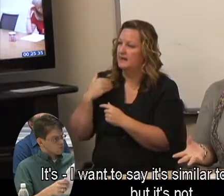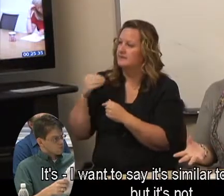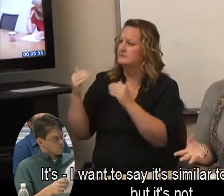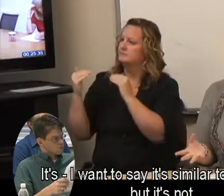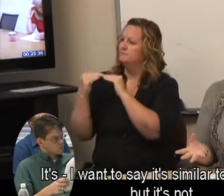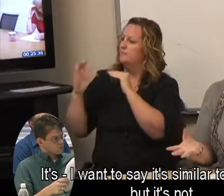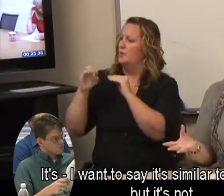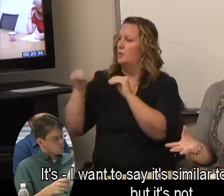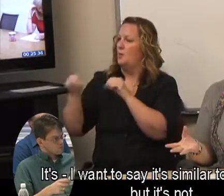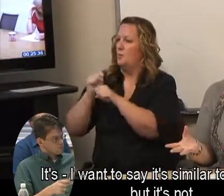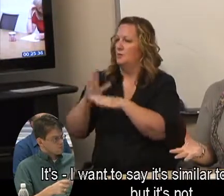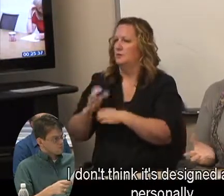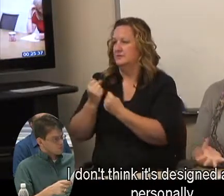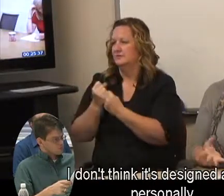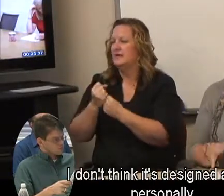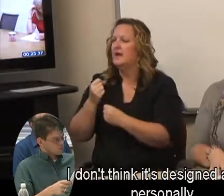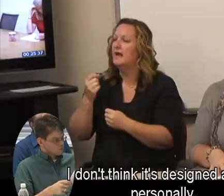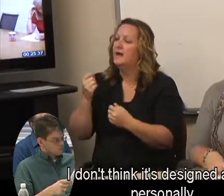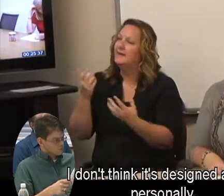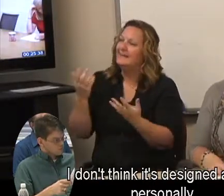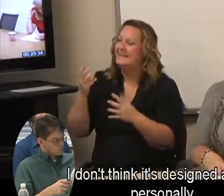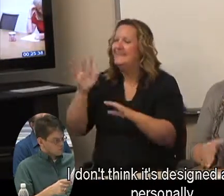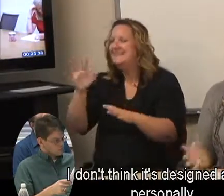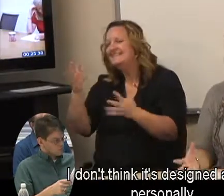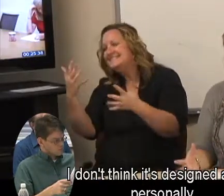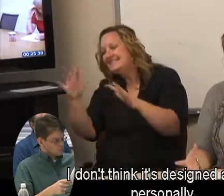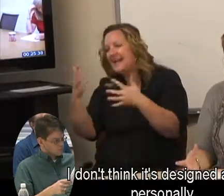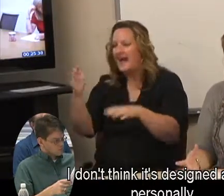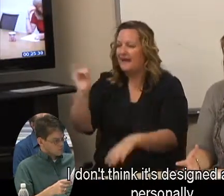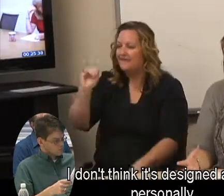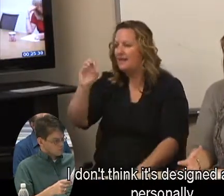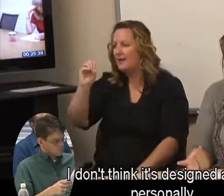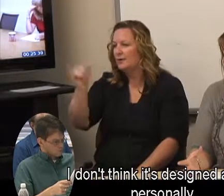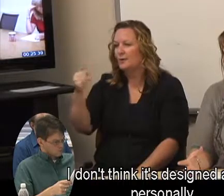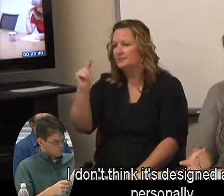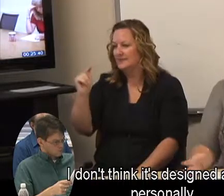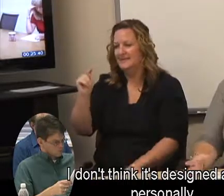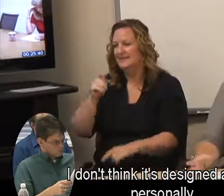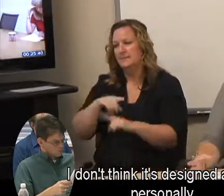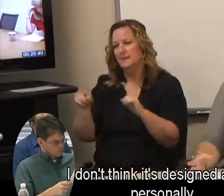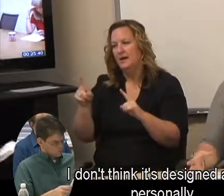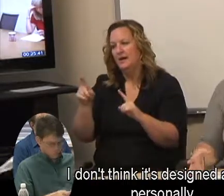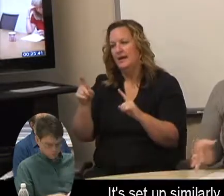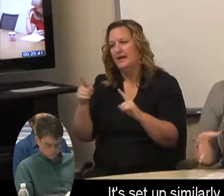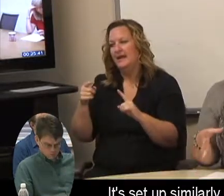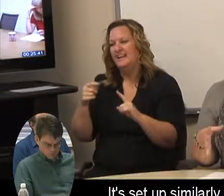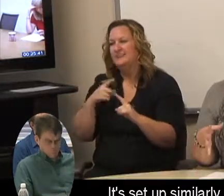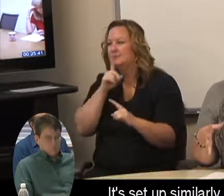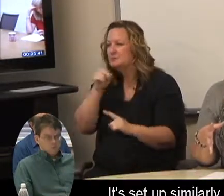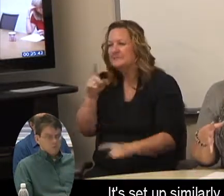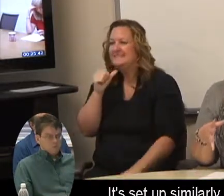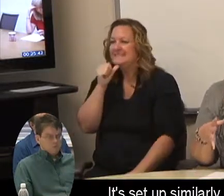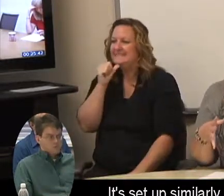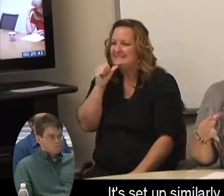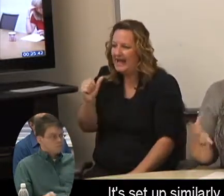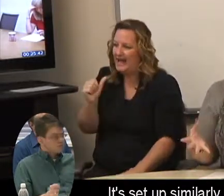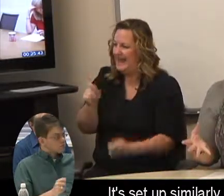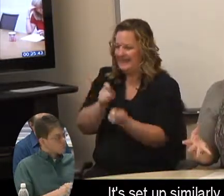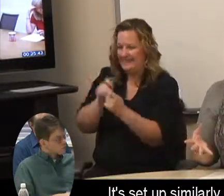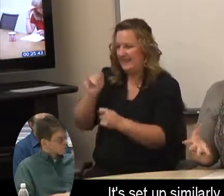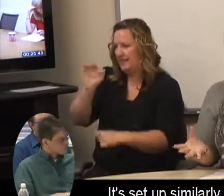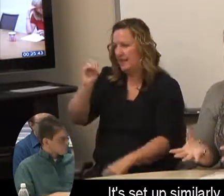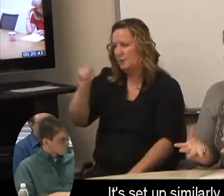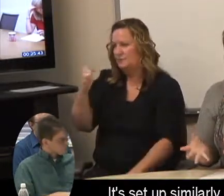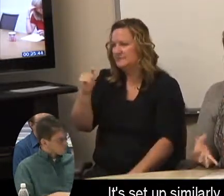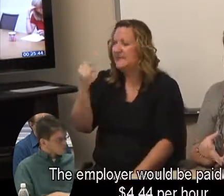your OJT, but it's not. I don't think it's designed as well, personally. It's set up